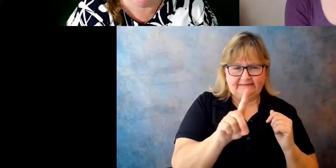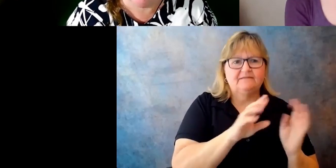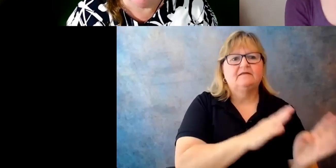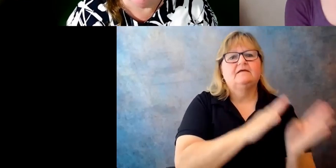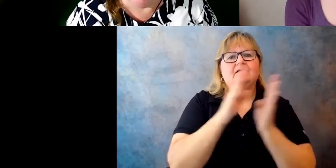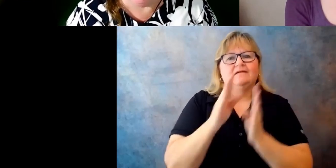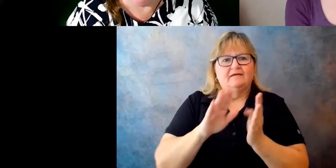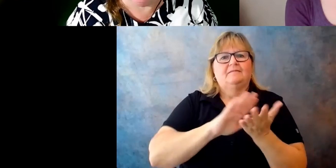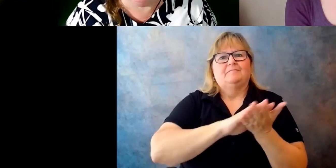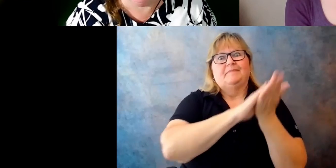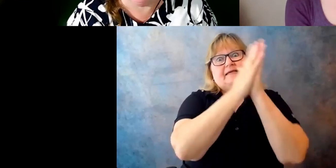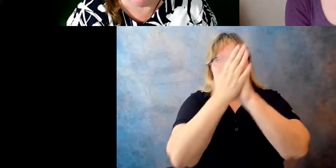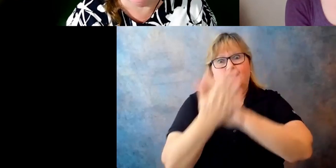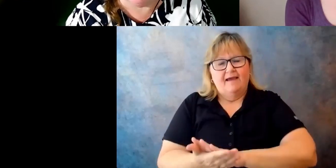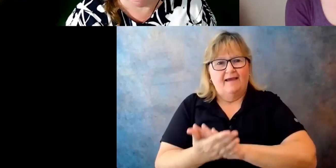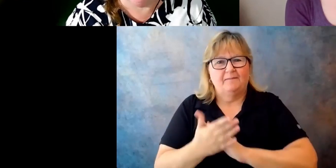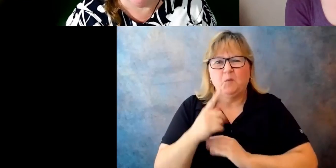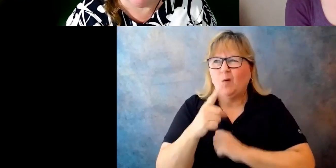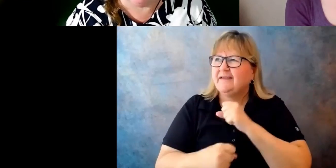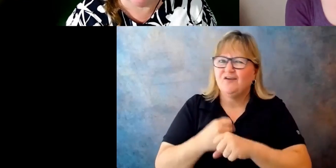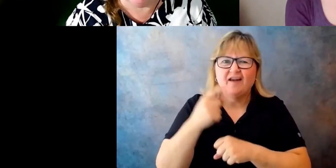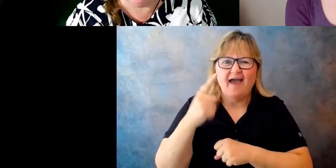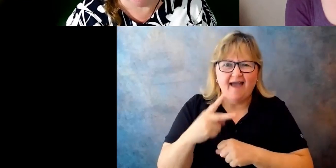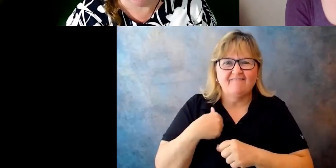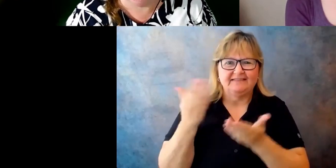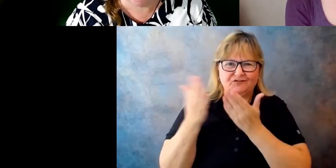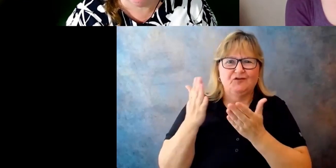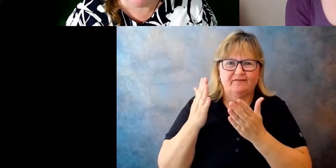half. And I think it was then that I realized,